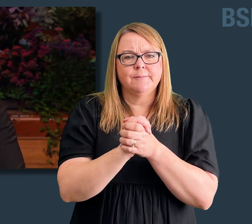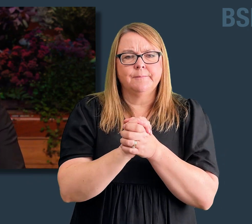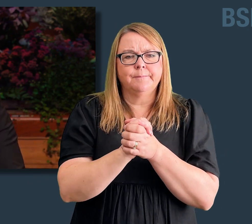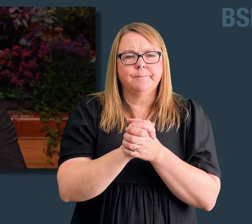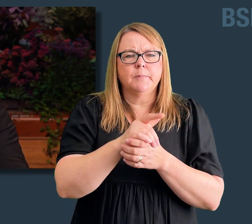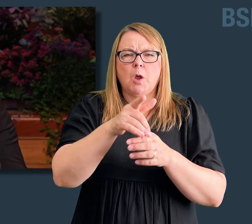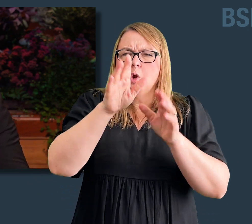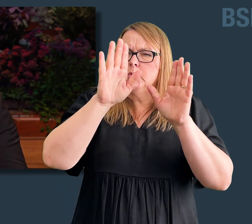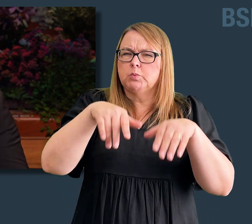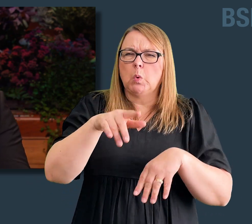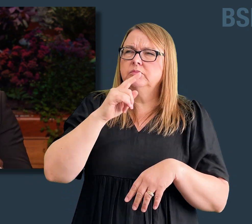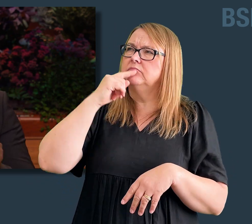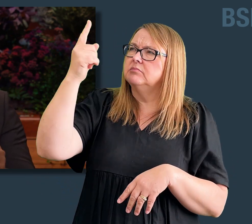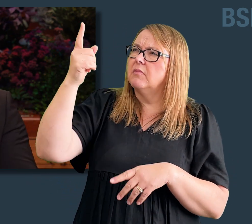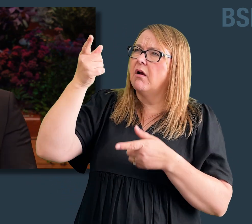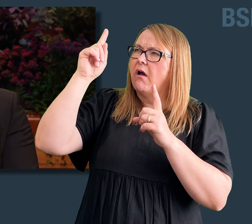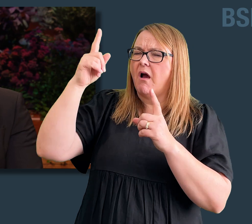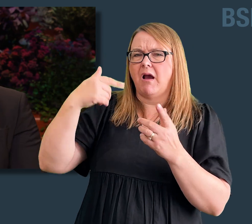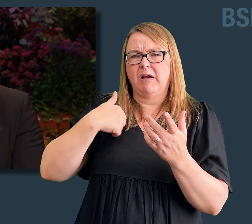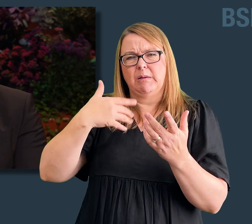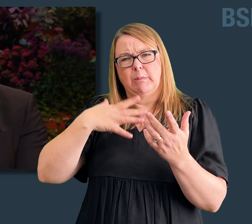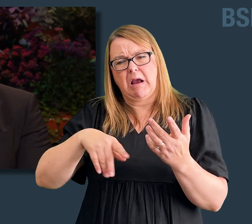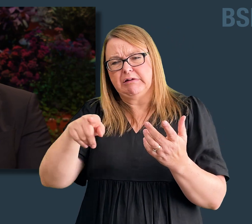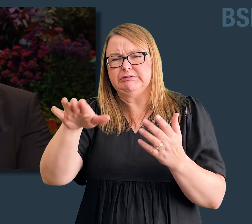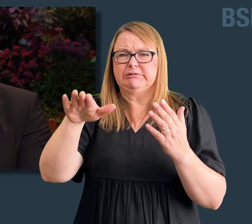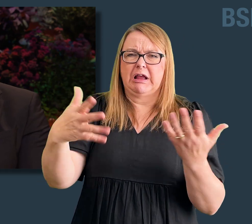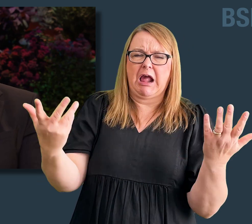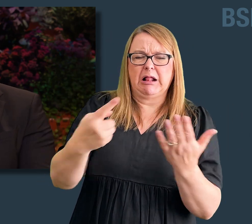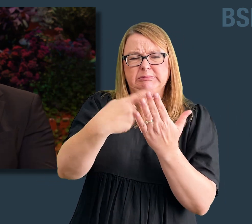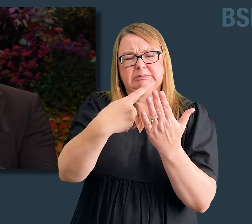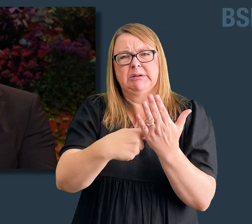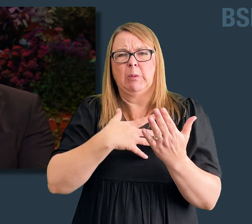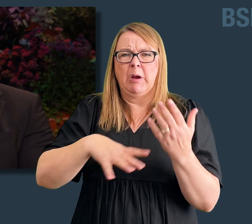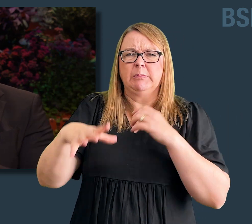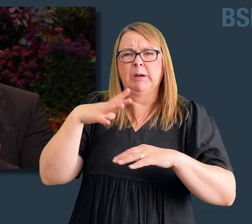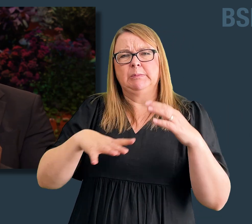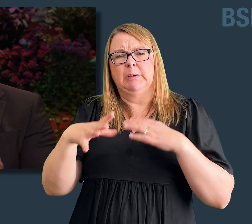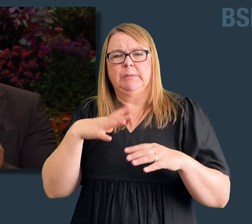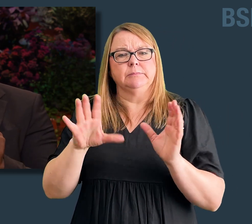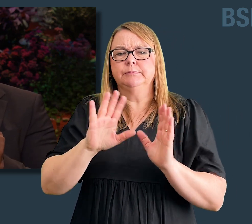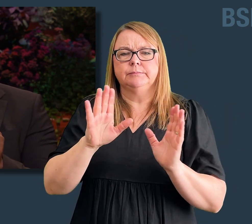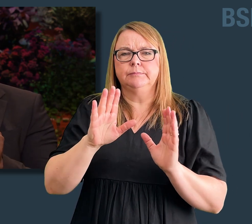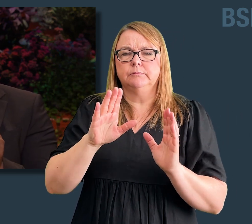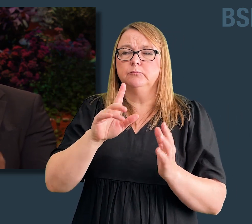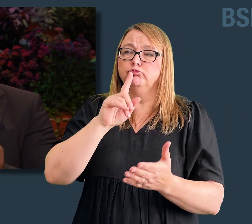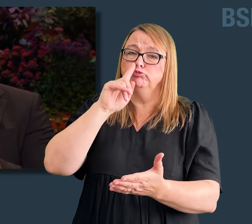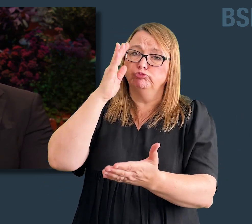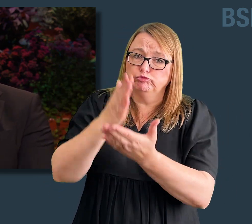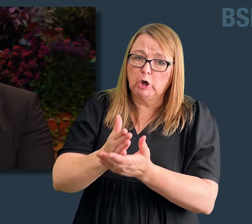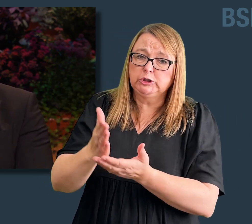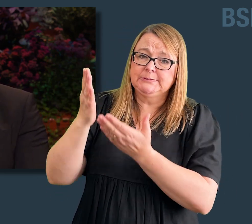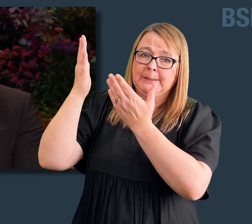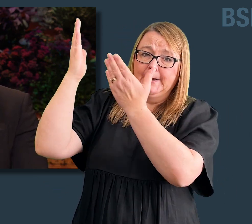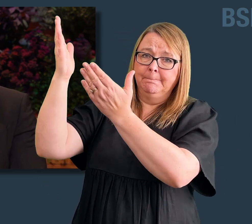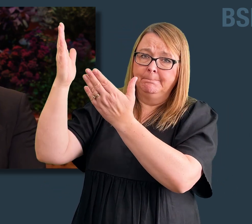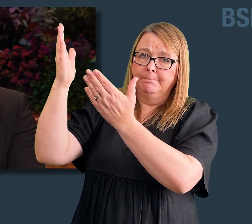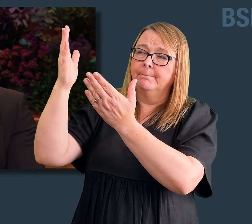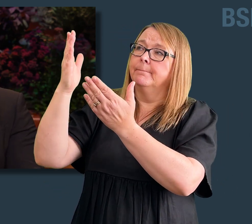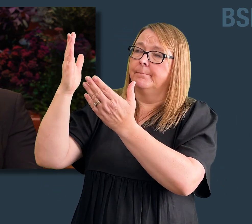not set a timetable or a deadline for God, and if you trust that he is stretching forth his hand to